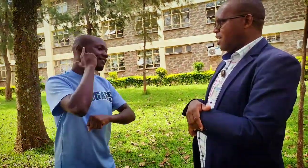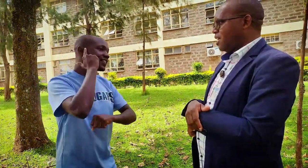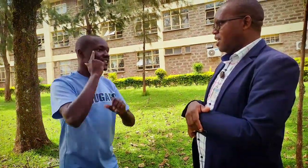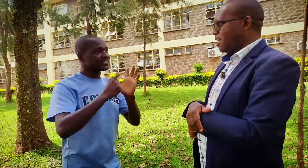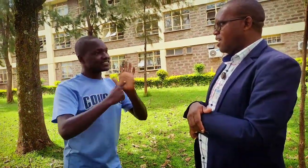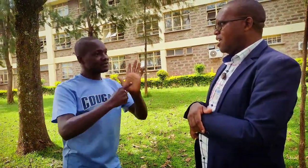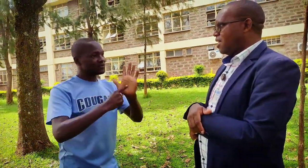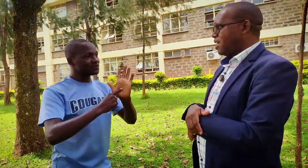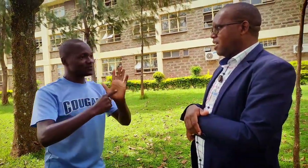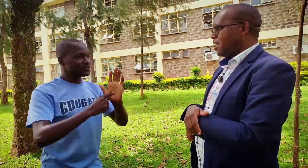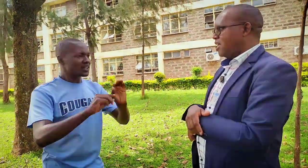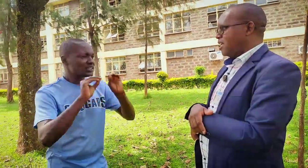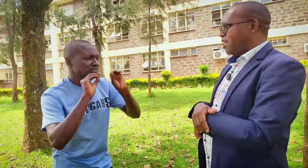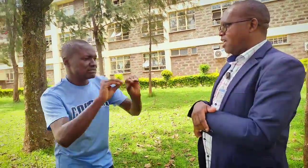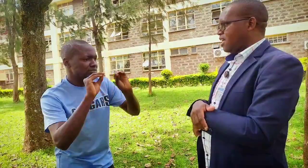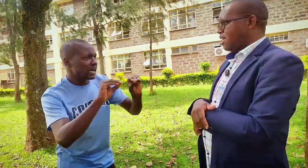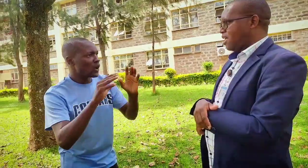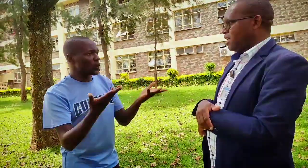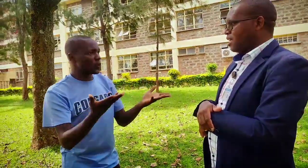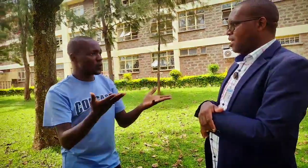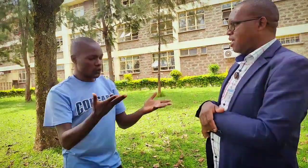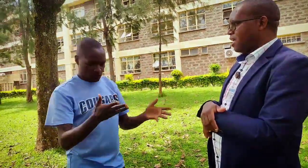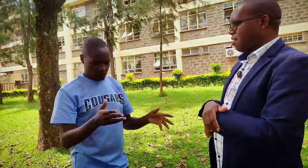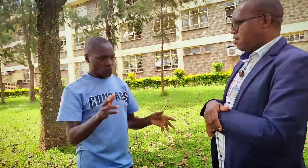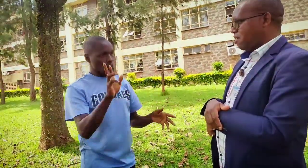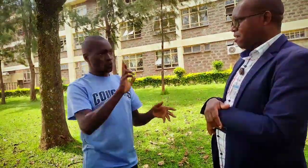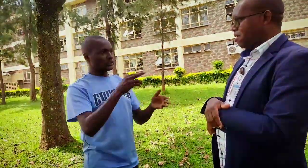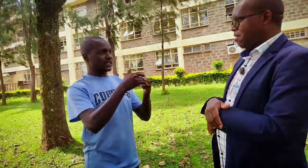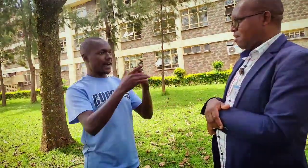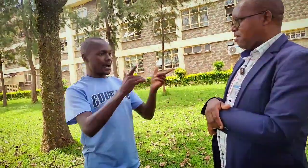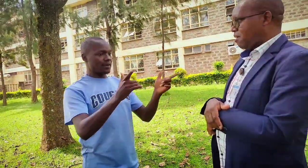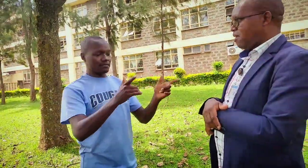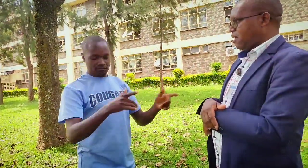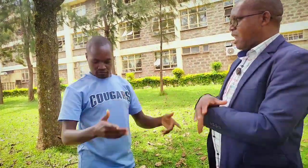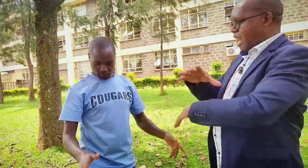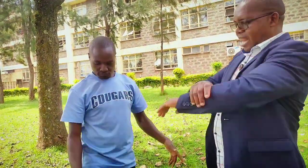that person to be moved in a special school deafblind school